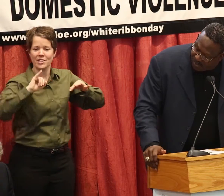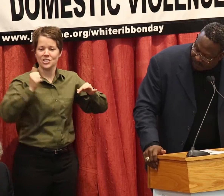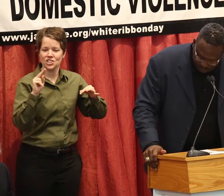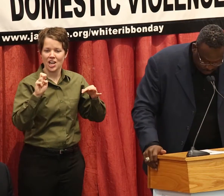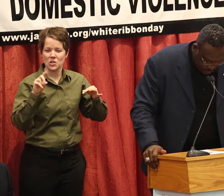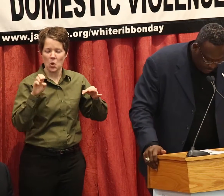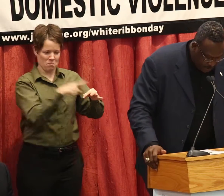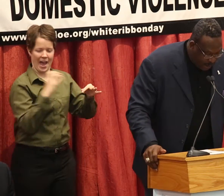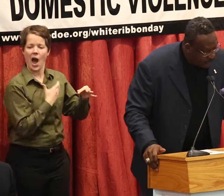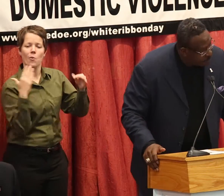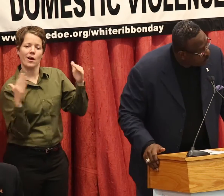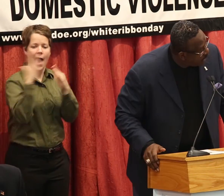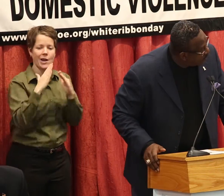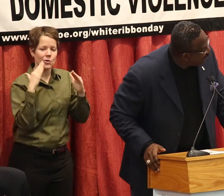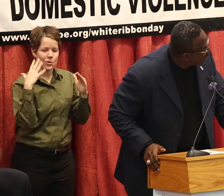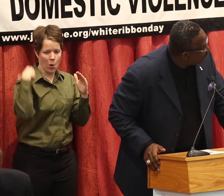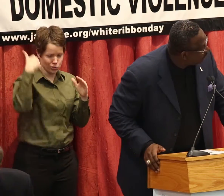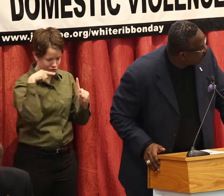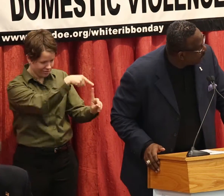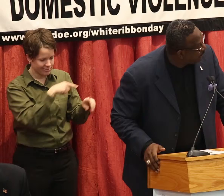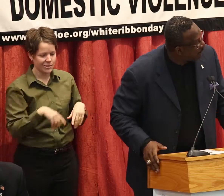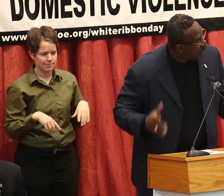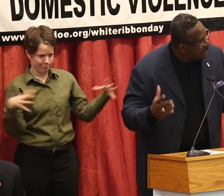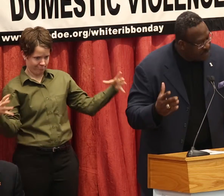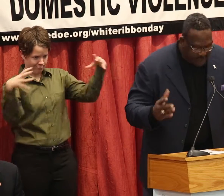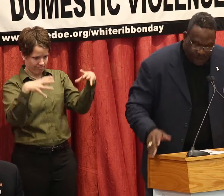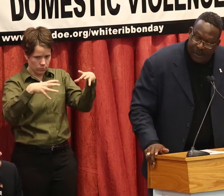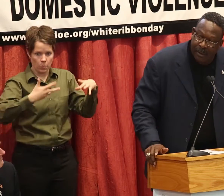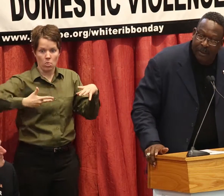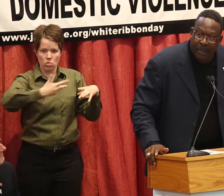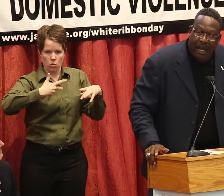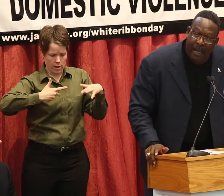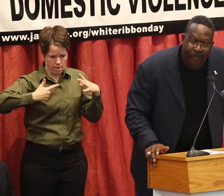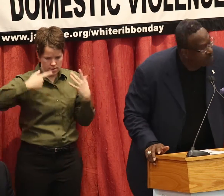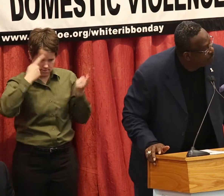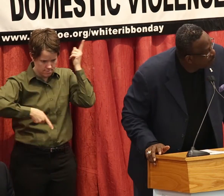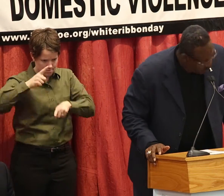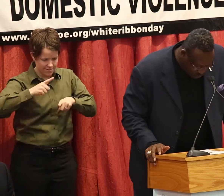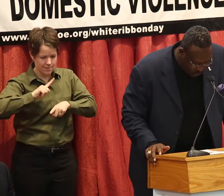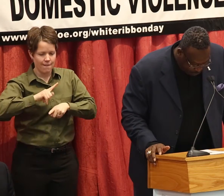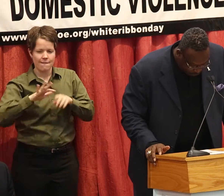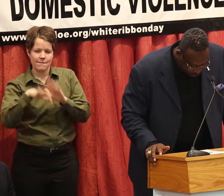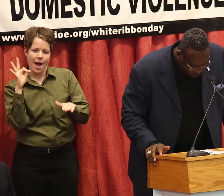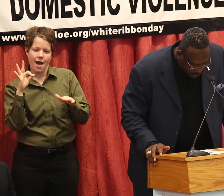the head coach. And through that, we came up with a game change program.